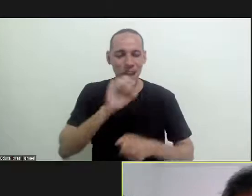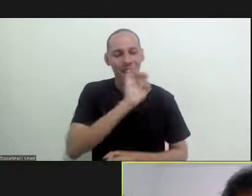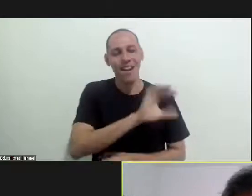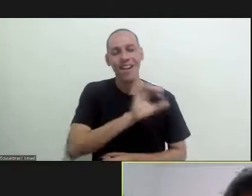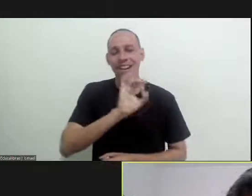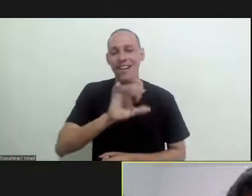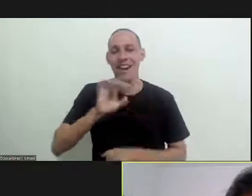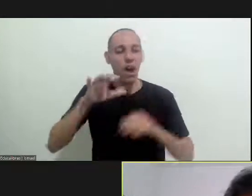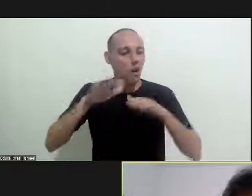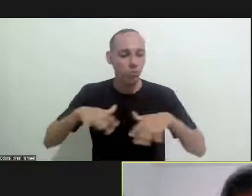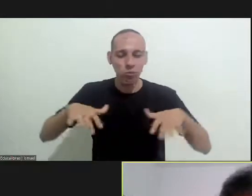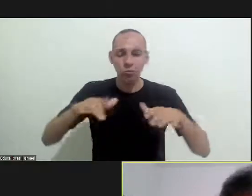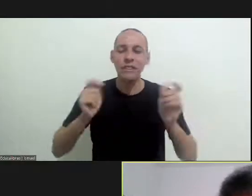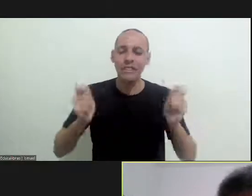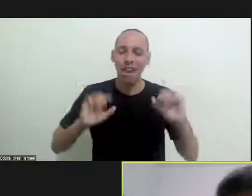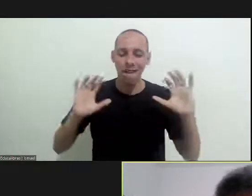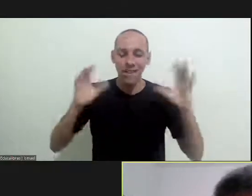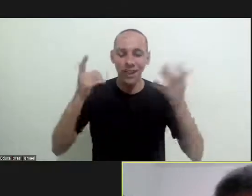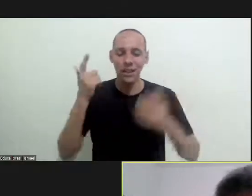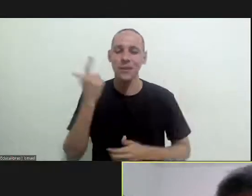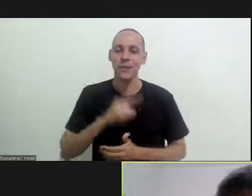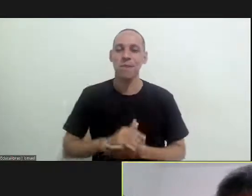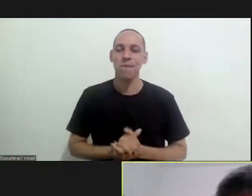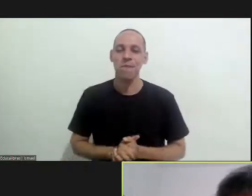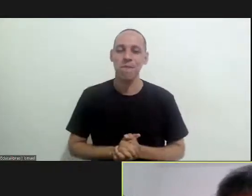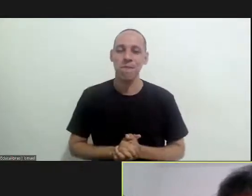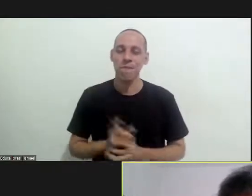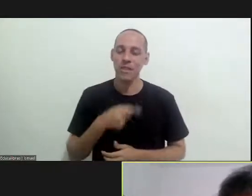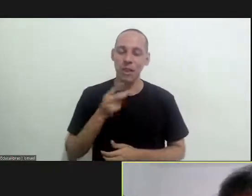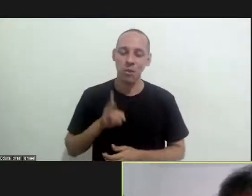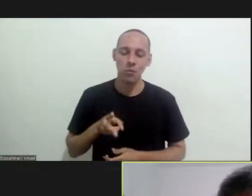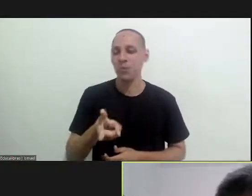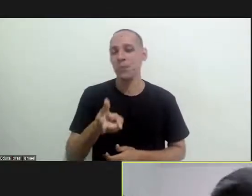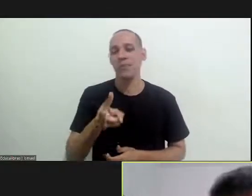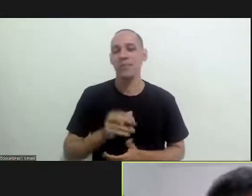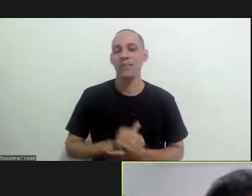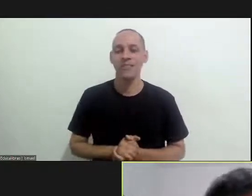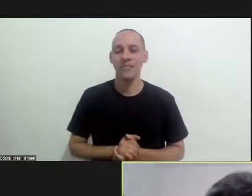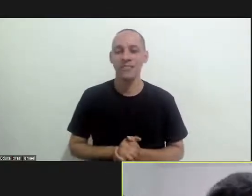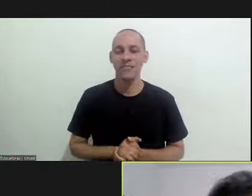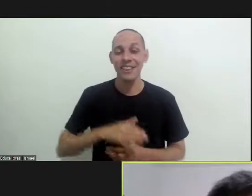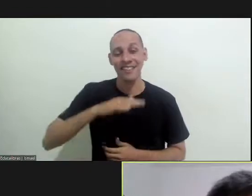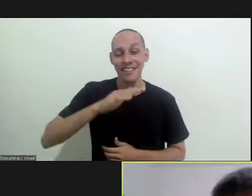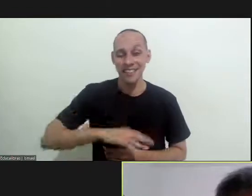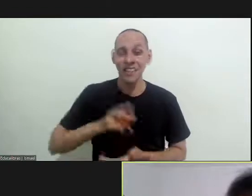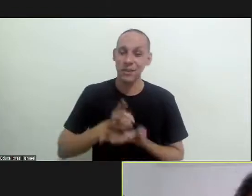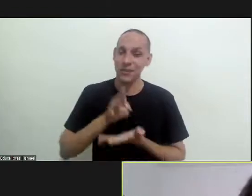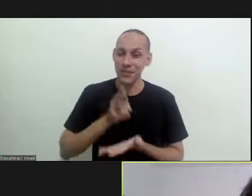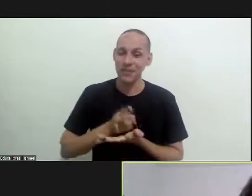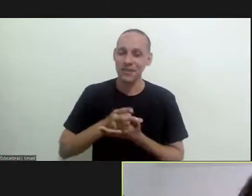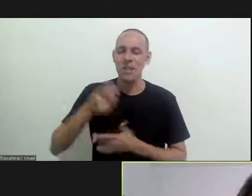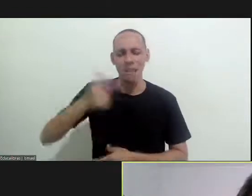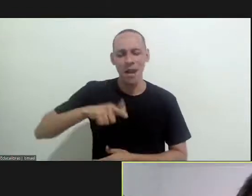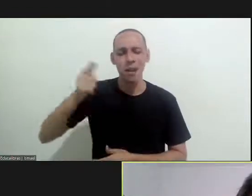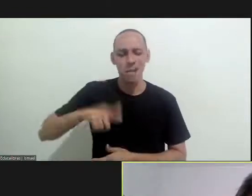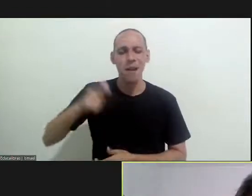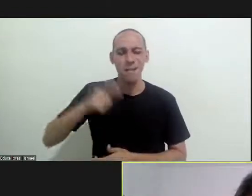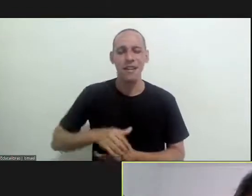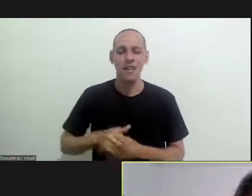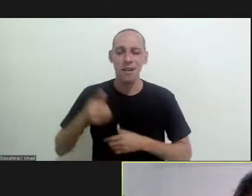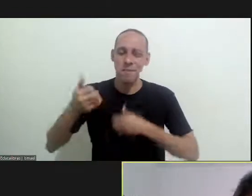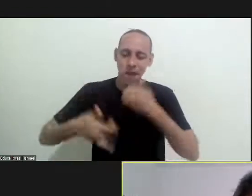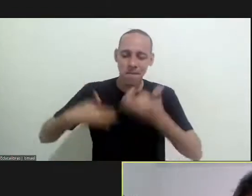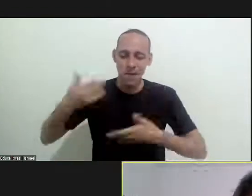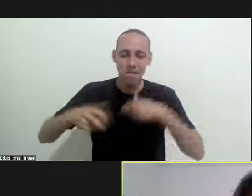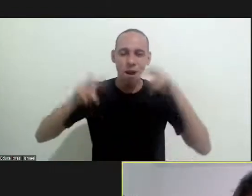again thank everyone for their efforts for this event and let us continue then to the afternoon session which will obviously